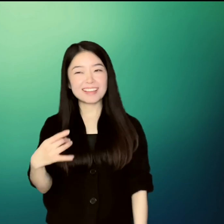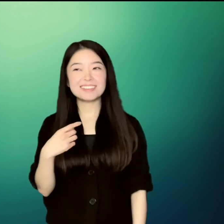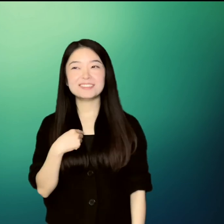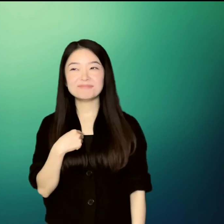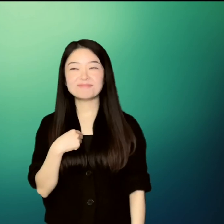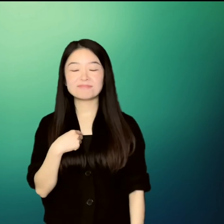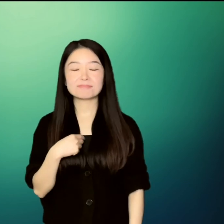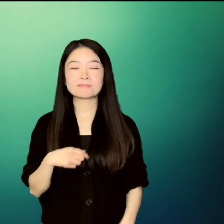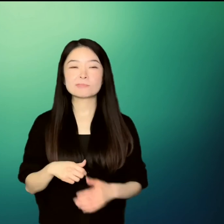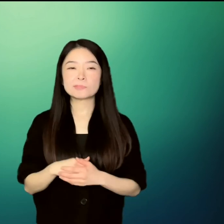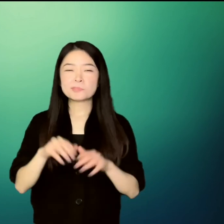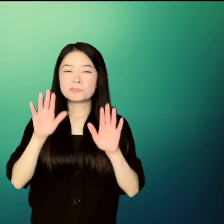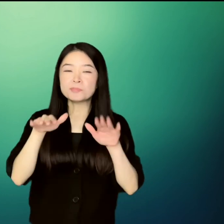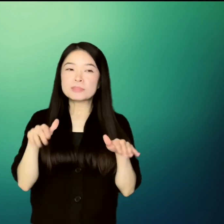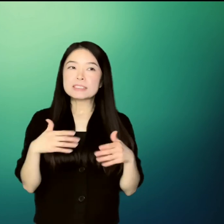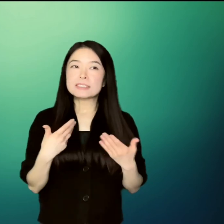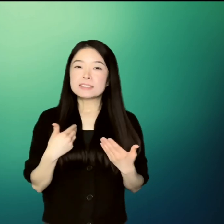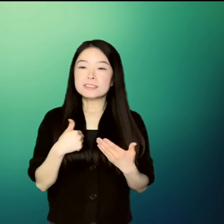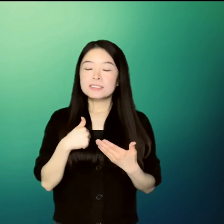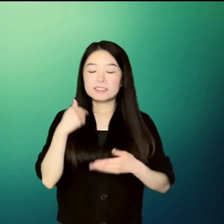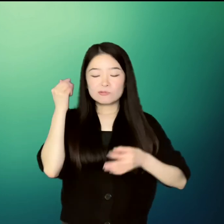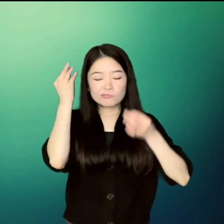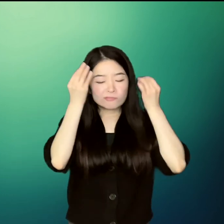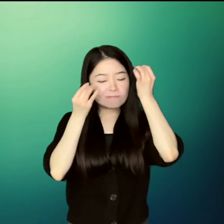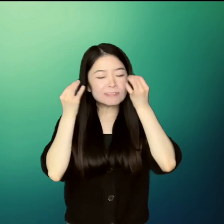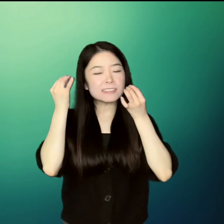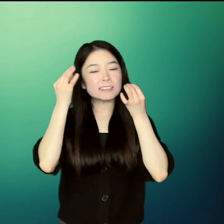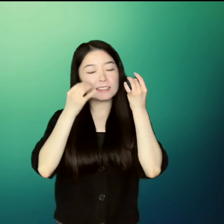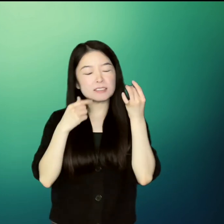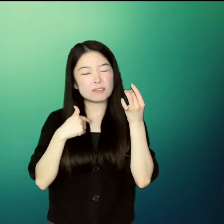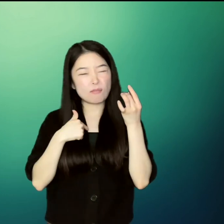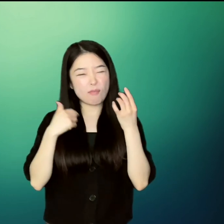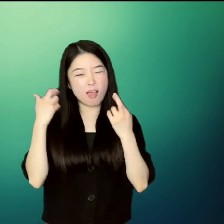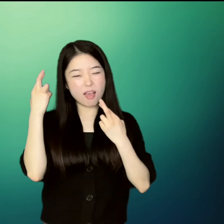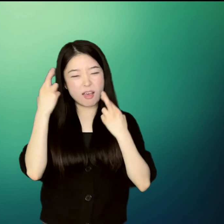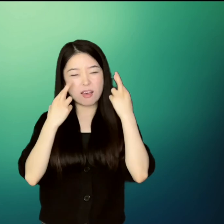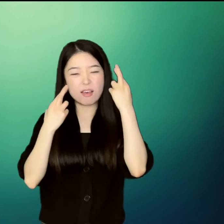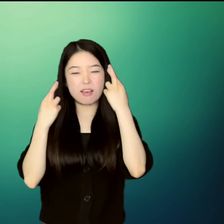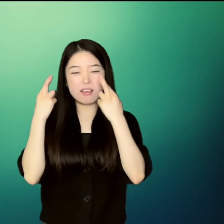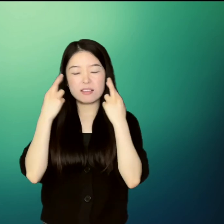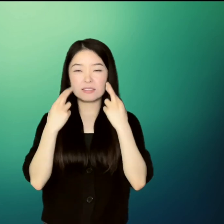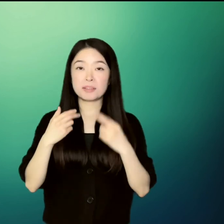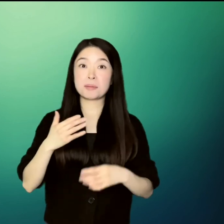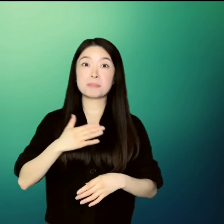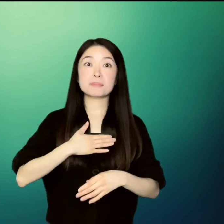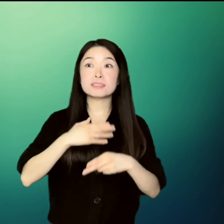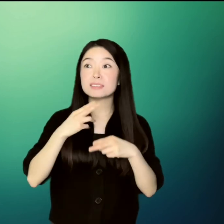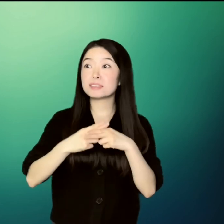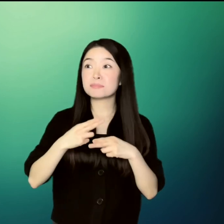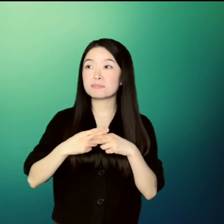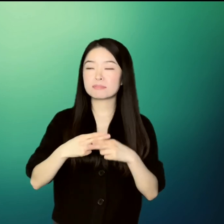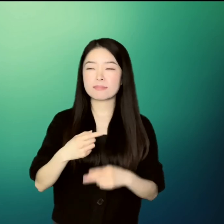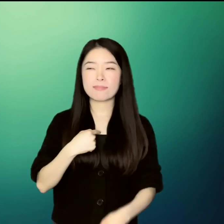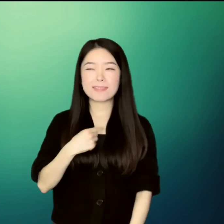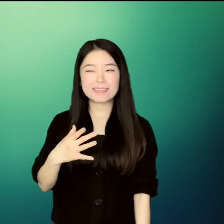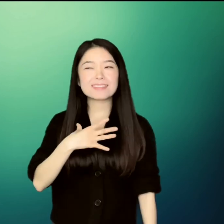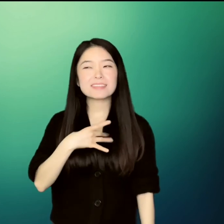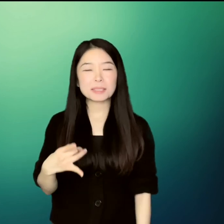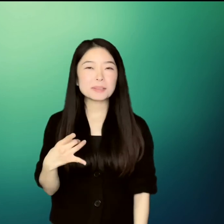But, I realized that I liked my name best. So,